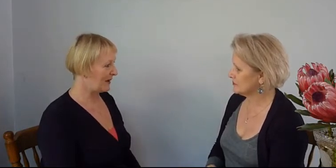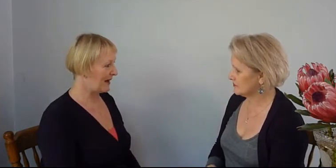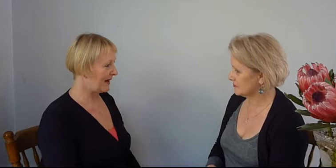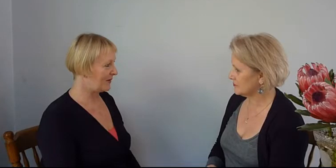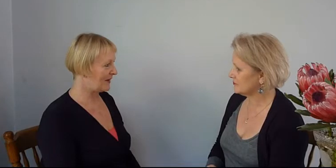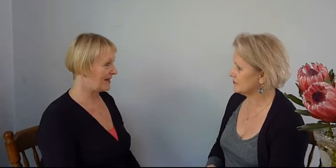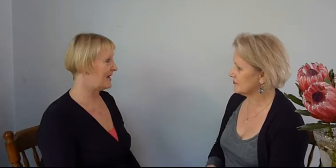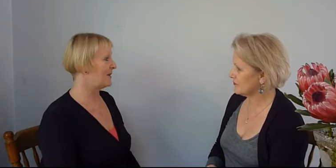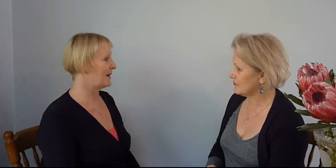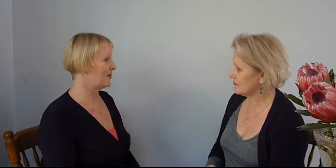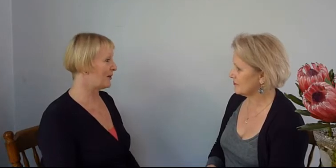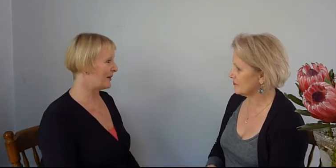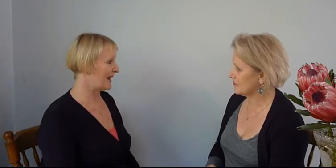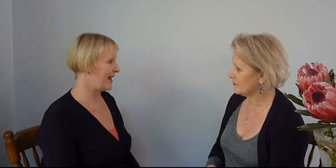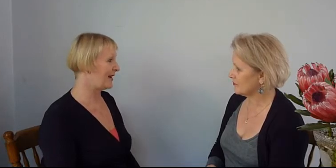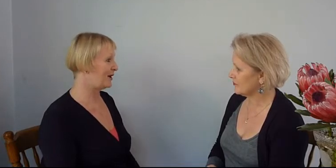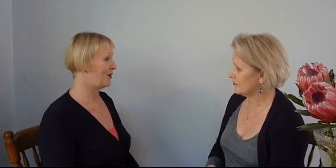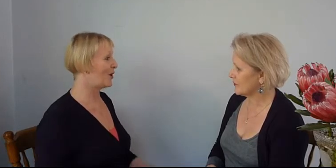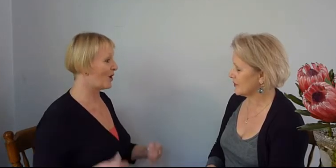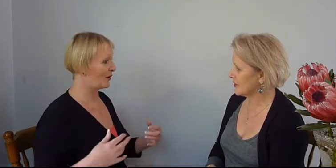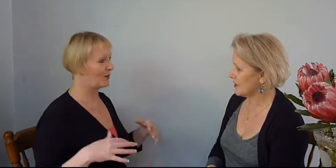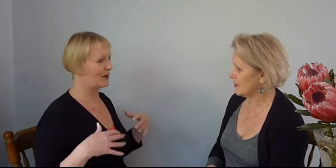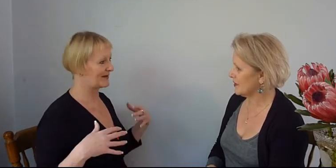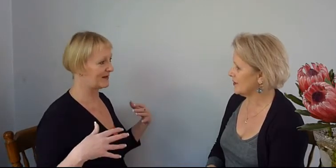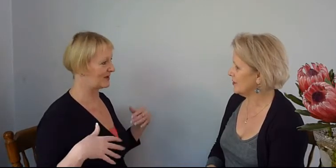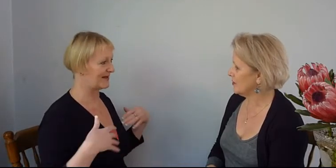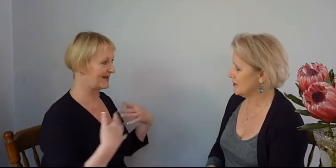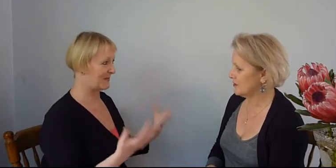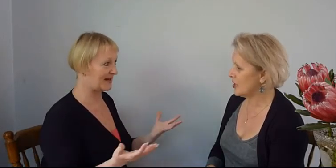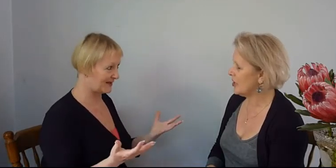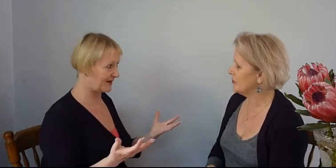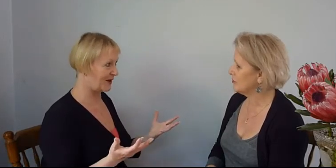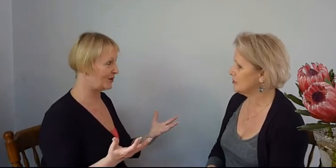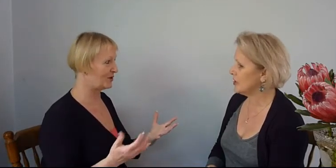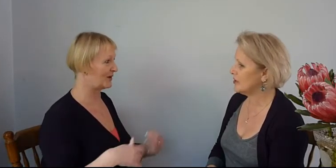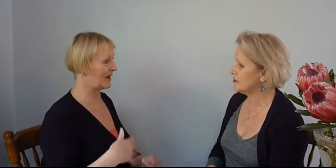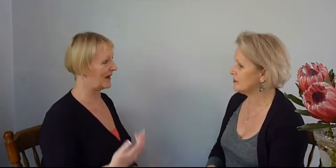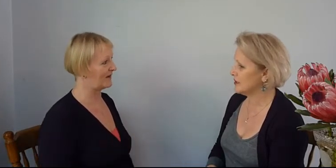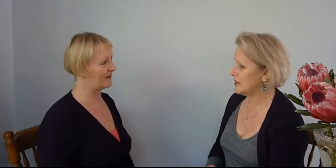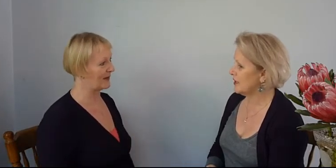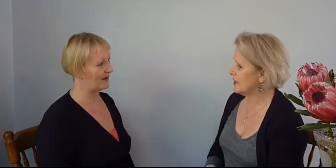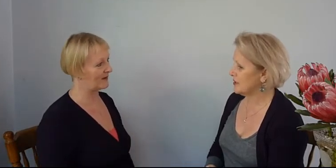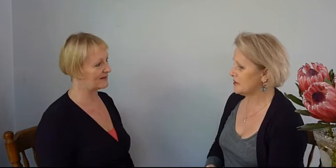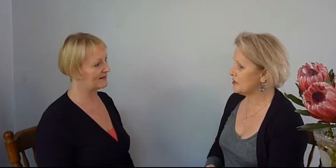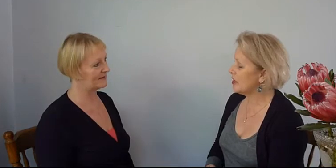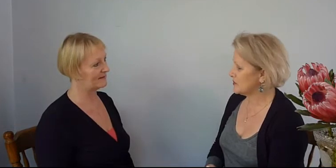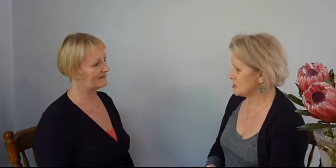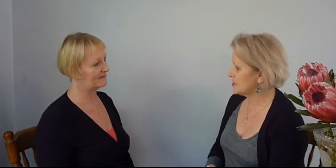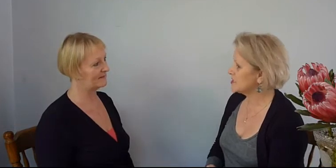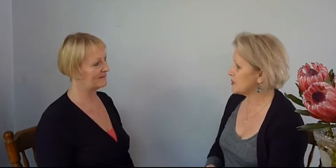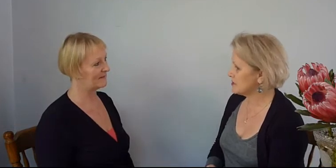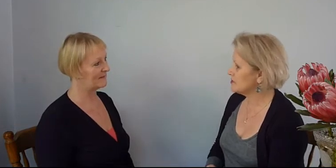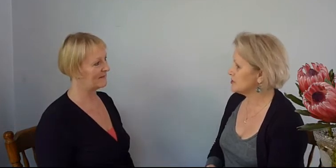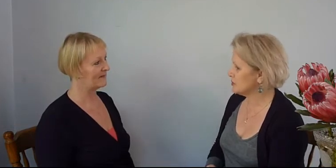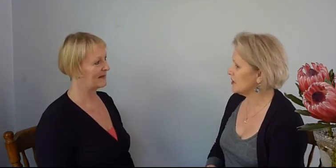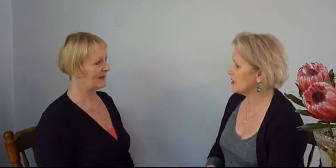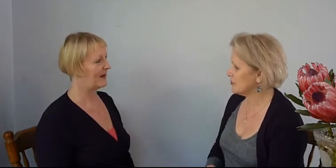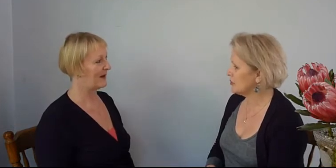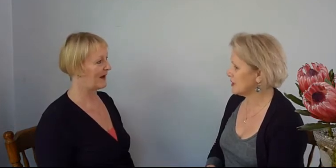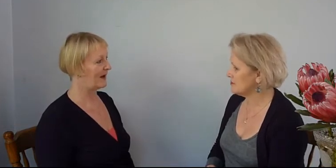they daring you or were they egging you on or was it just expected that you do it like everyone else? No, it was just expected to do it like everyone else.